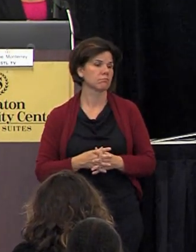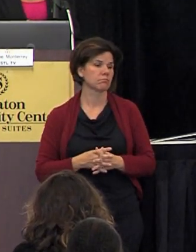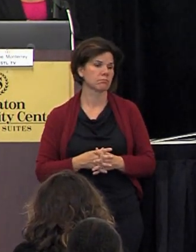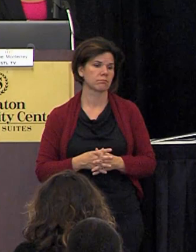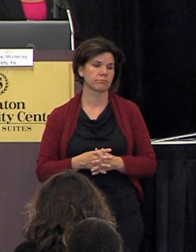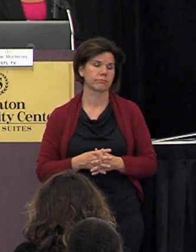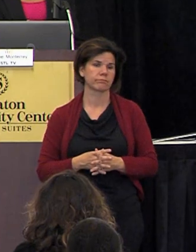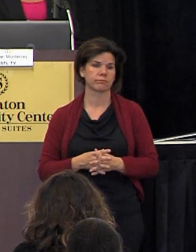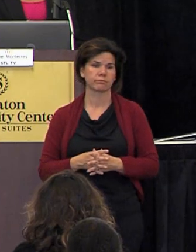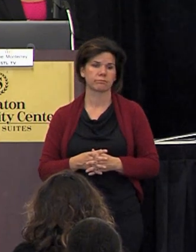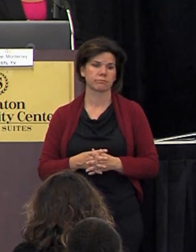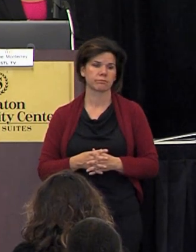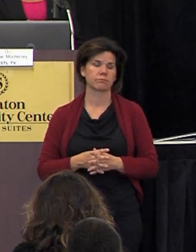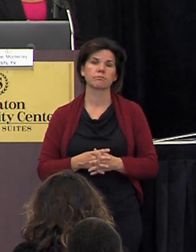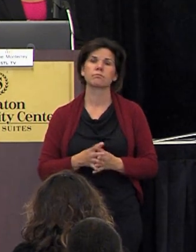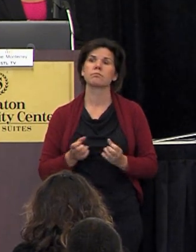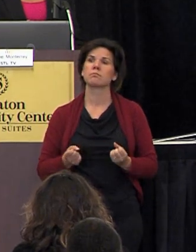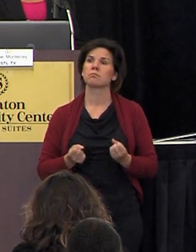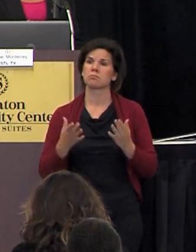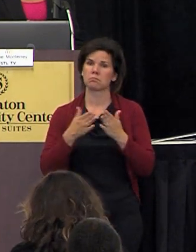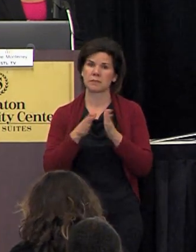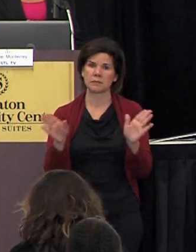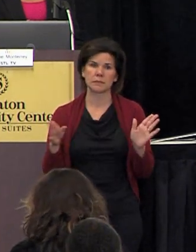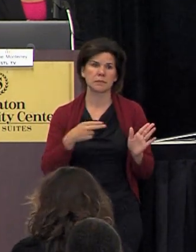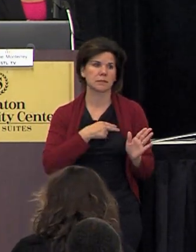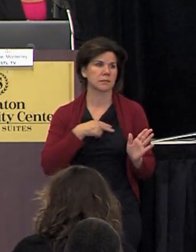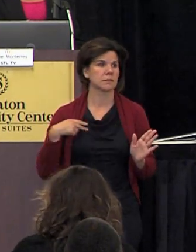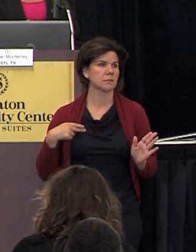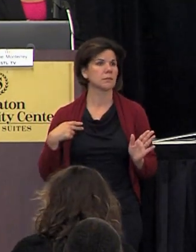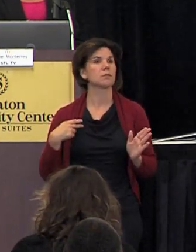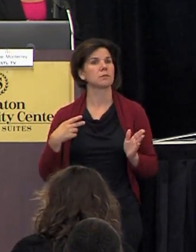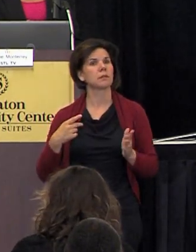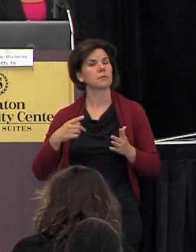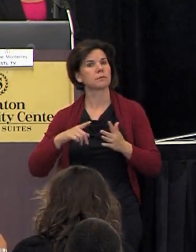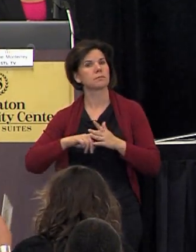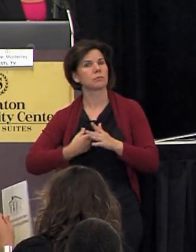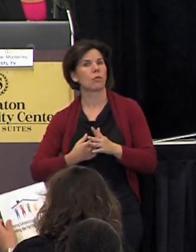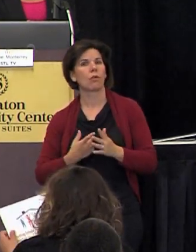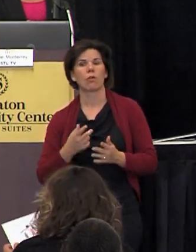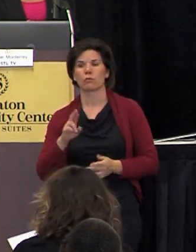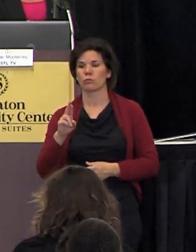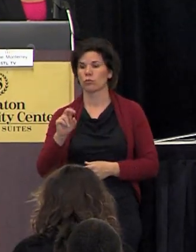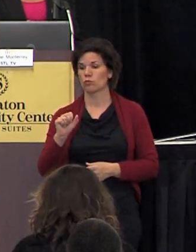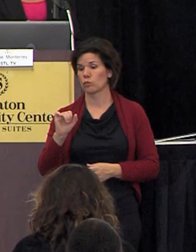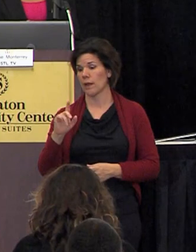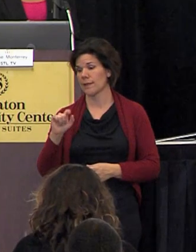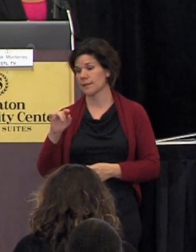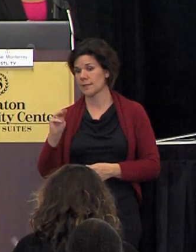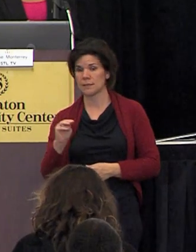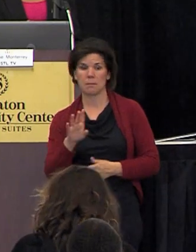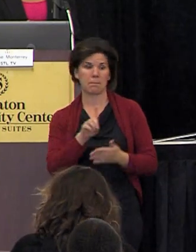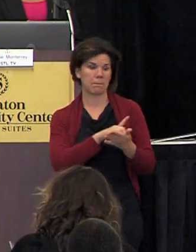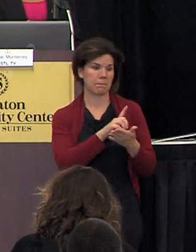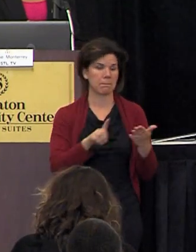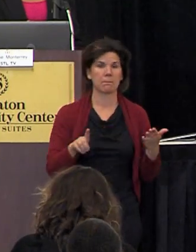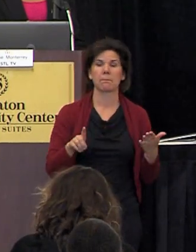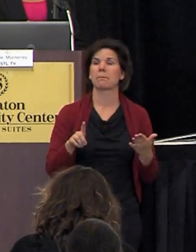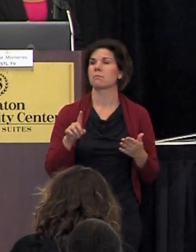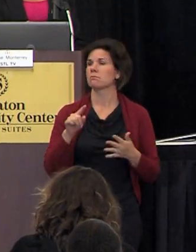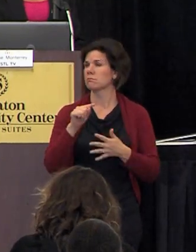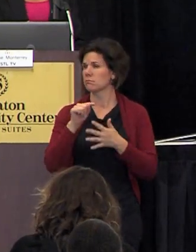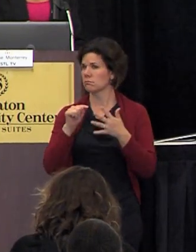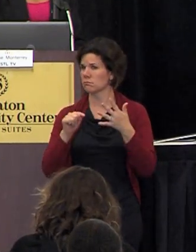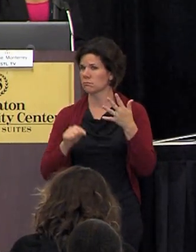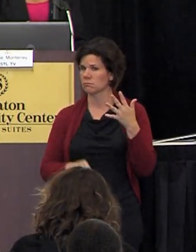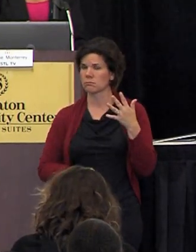of stereotypes start you know in stereotypes i say racism discrimination all